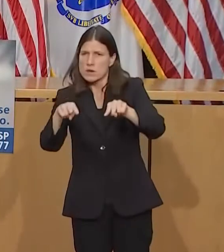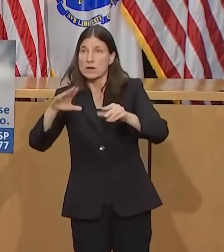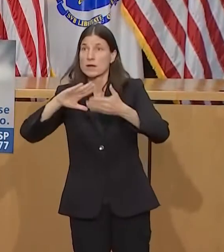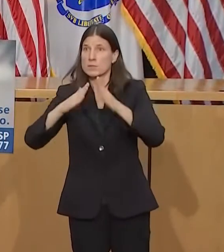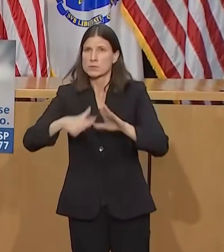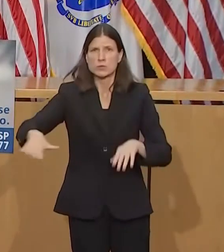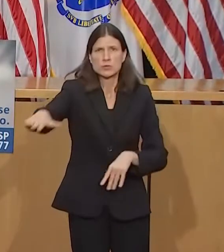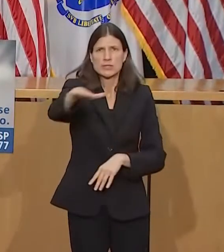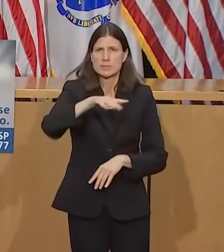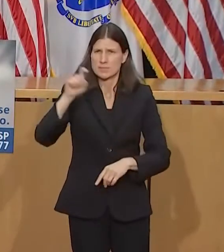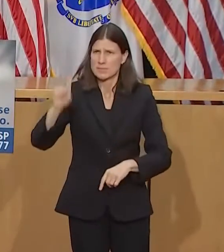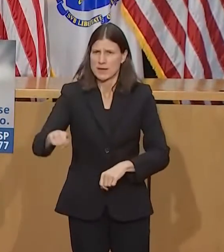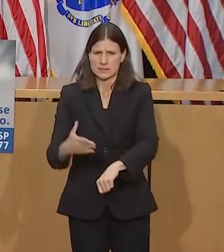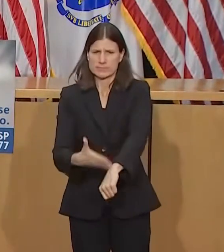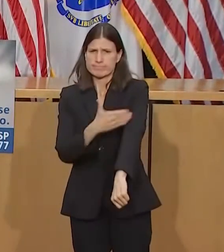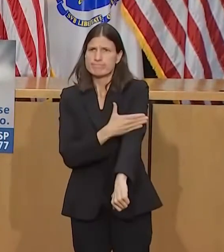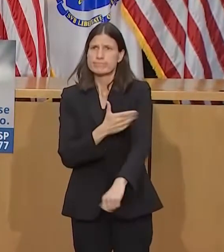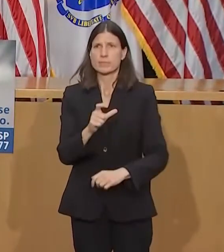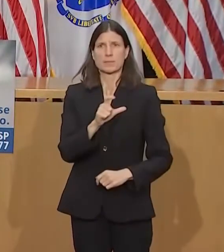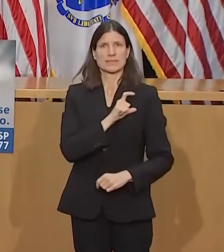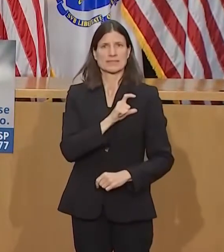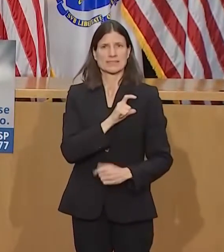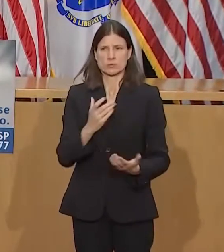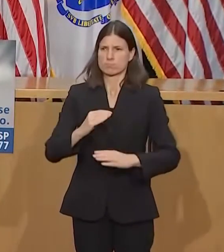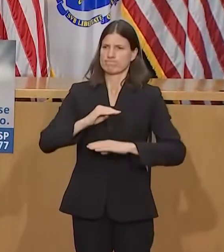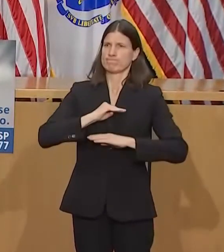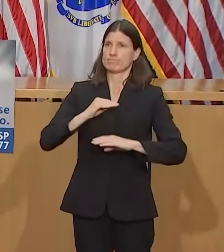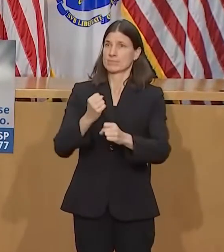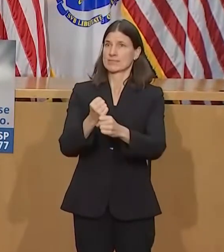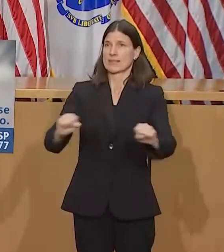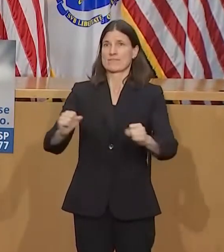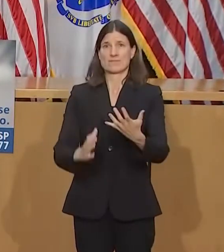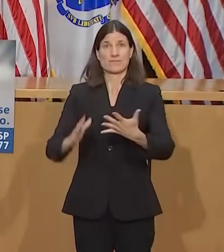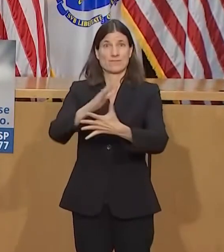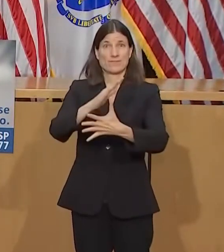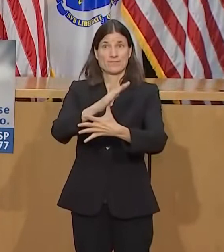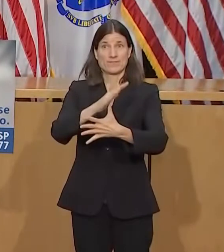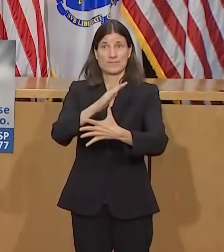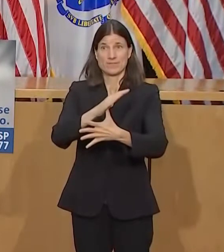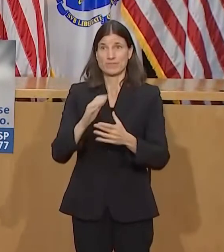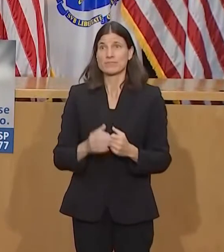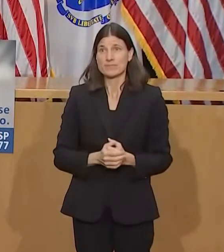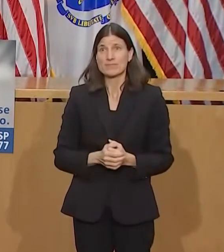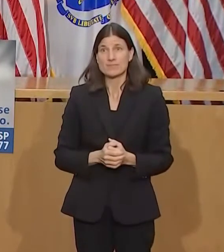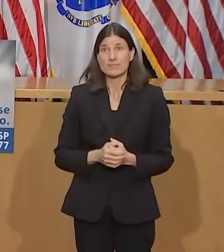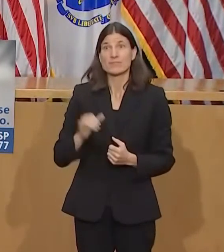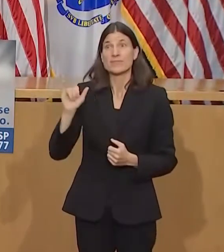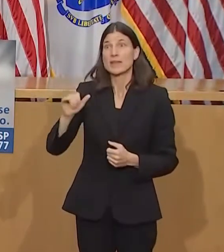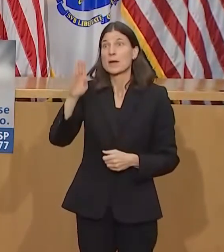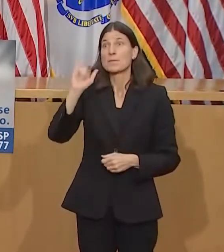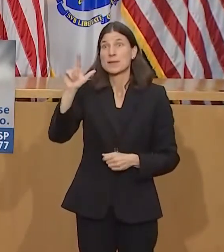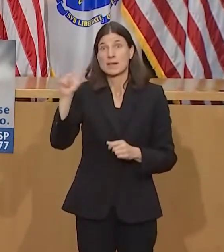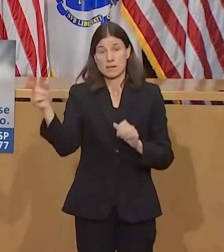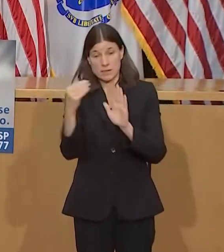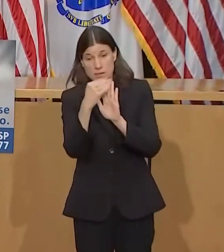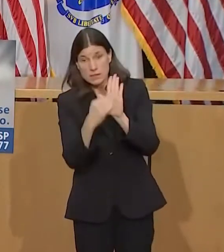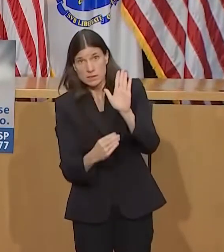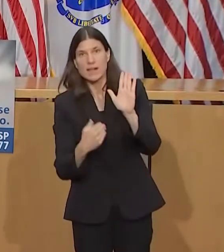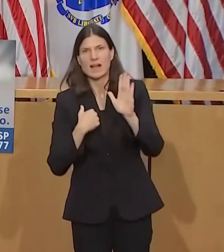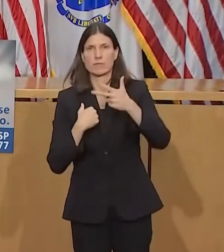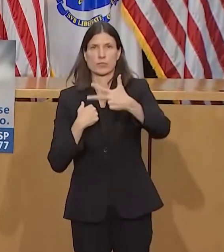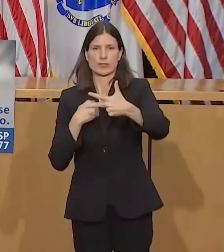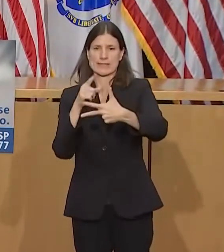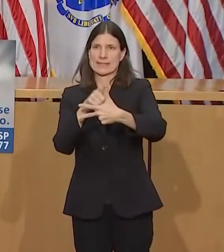together. The legislation basically does three things. First, it creates a certification program for law enforcement officers